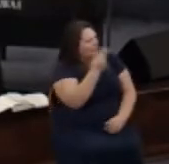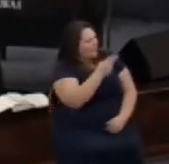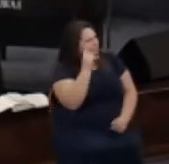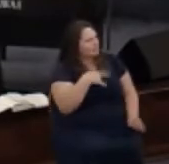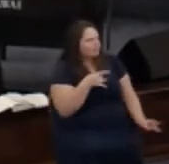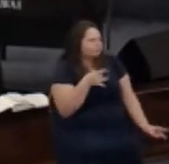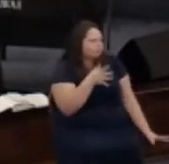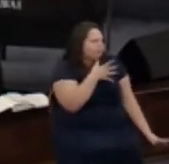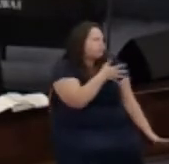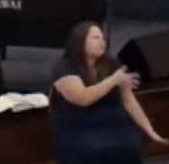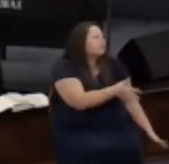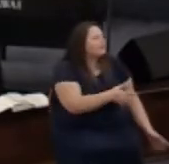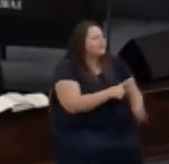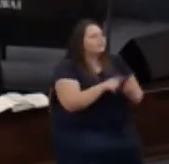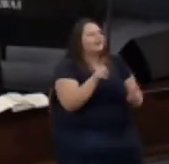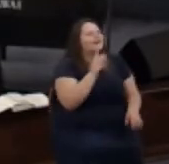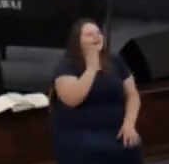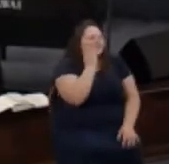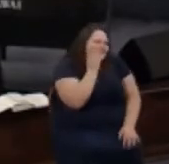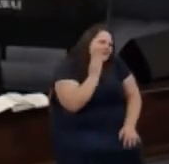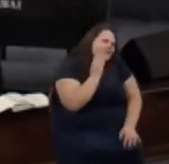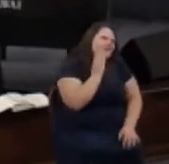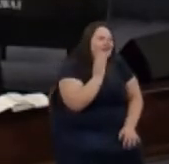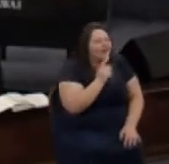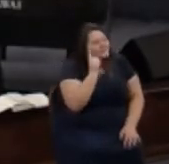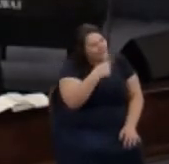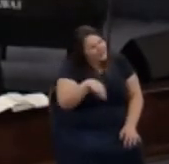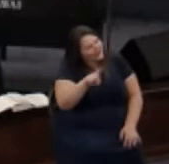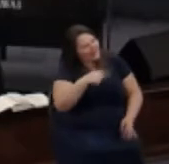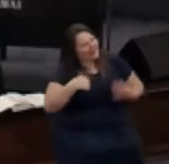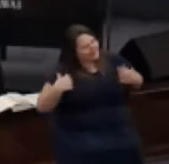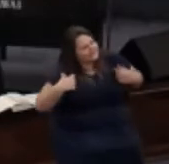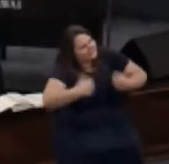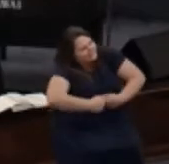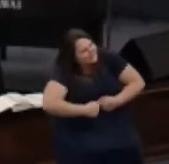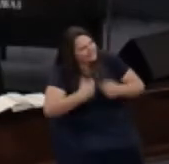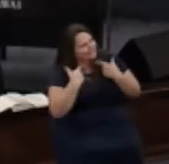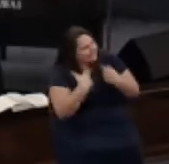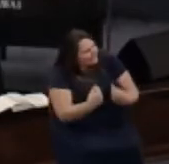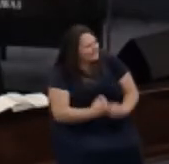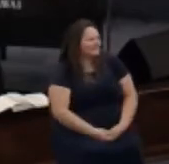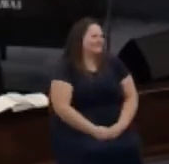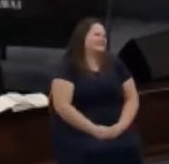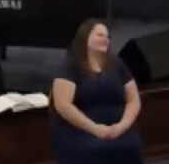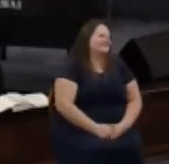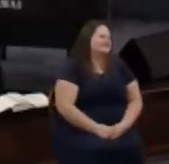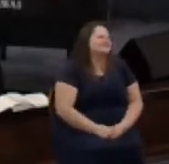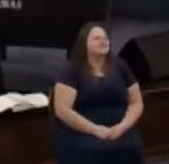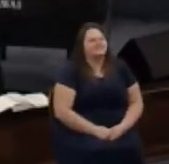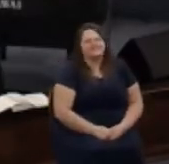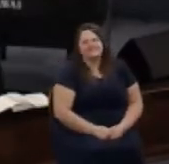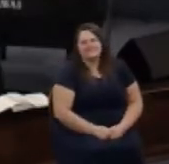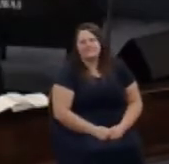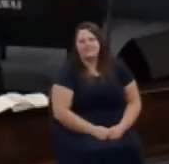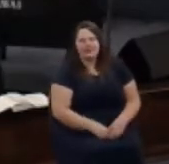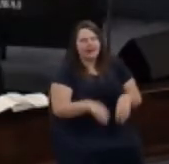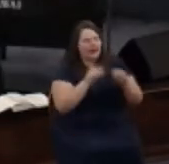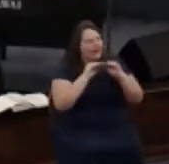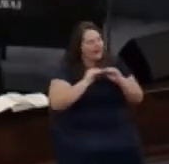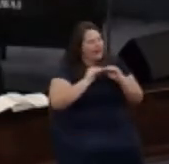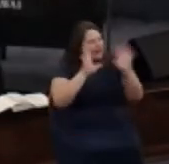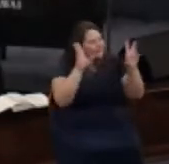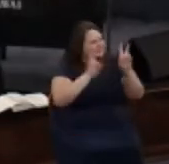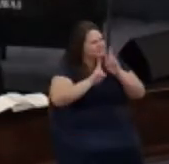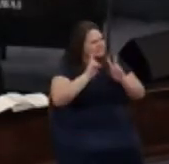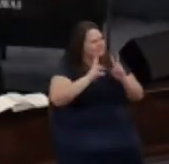for you guys for God I'll put one on obviously people are on